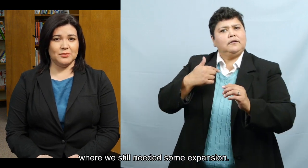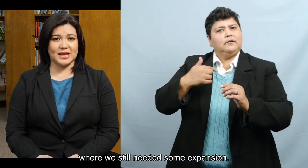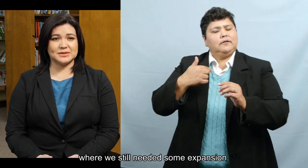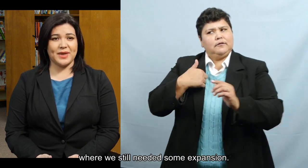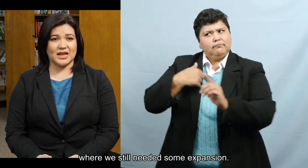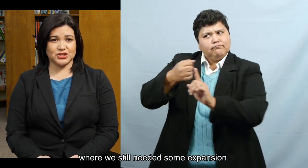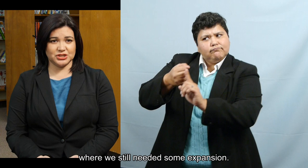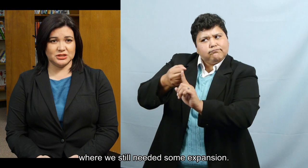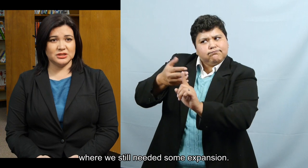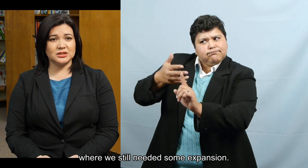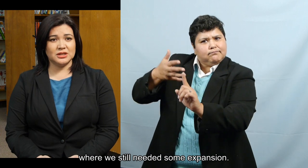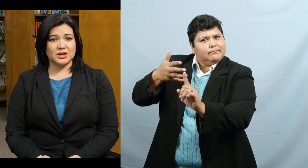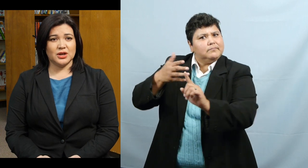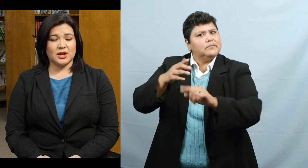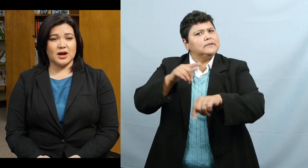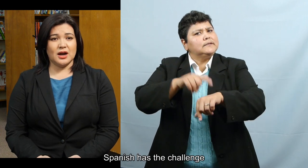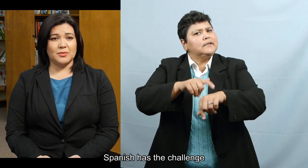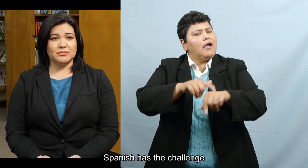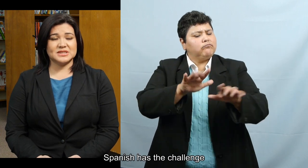need some expansion.